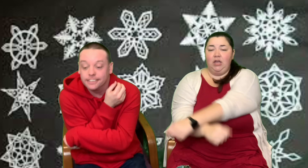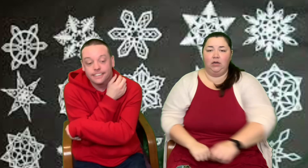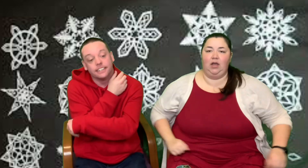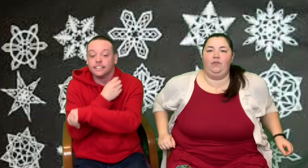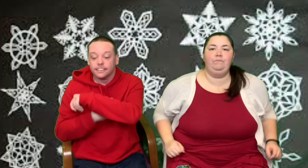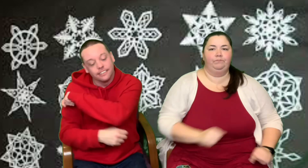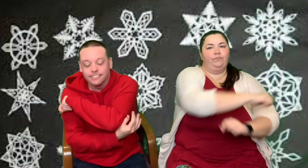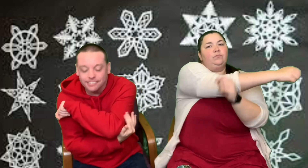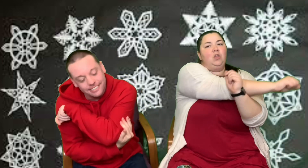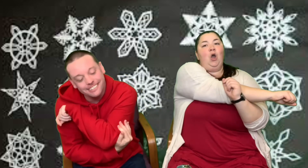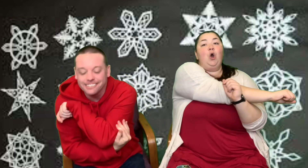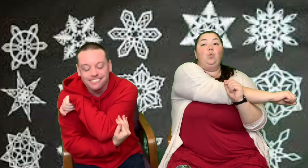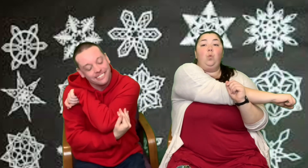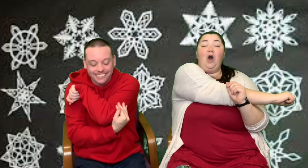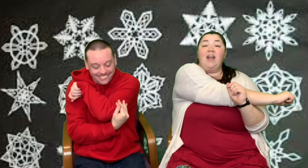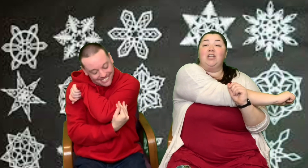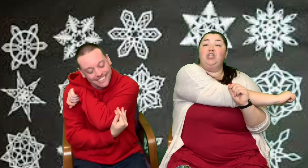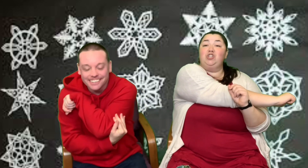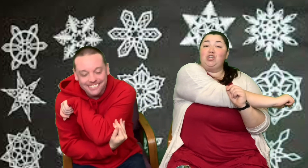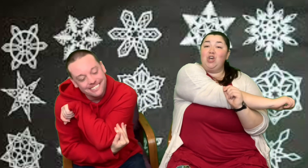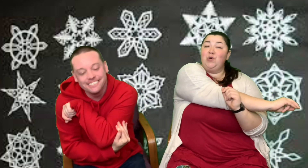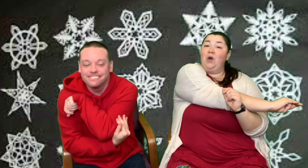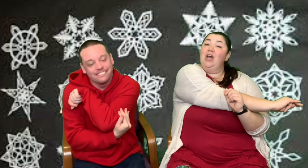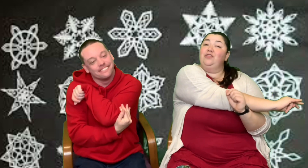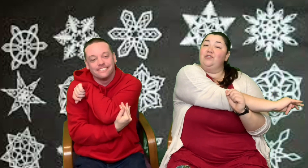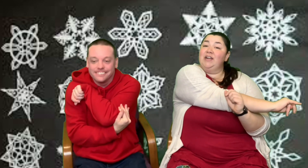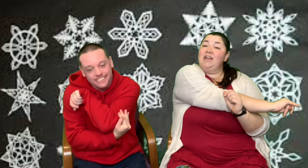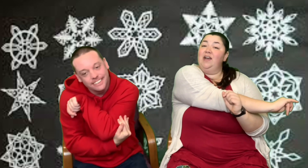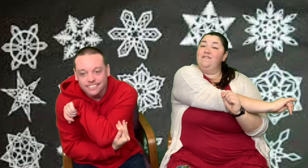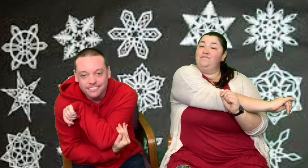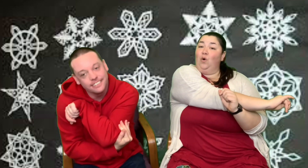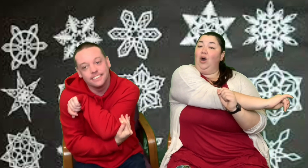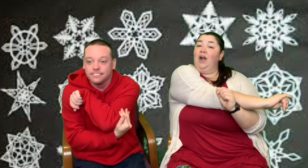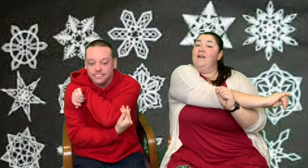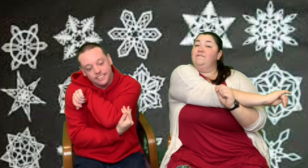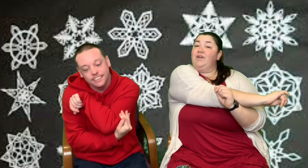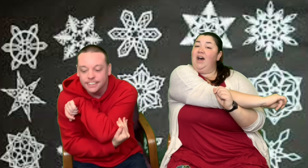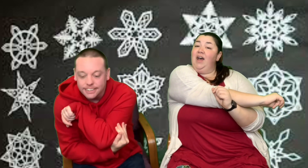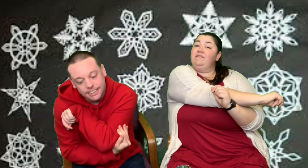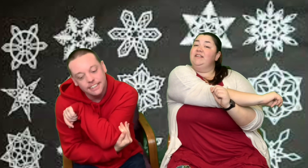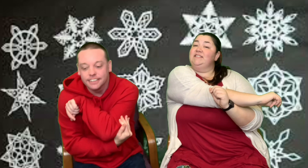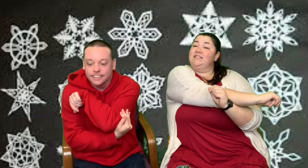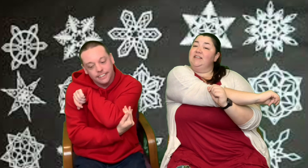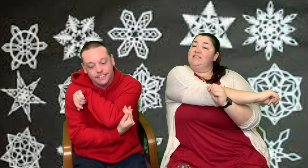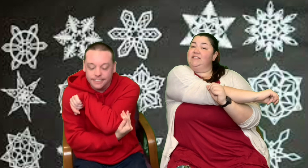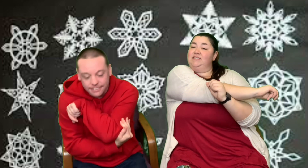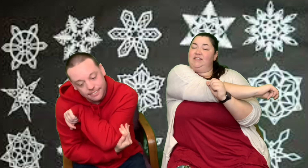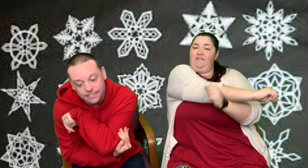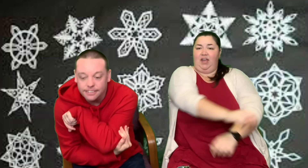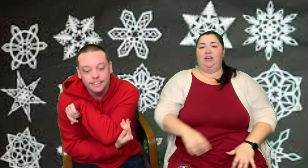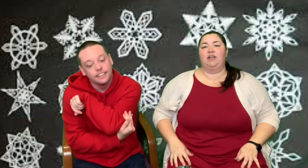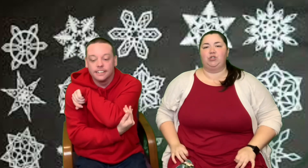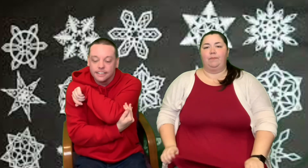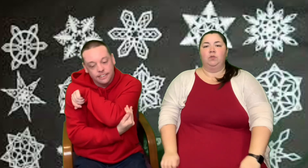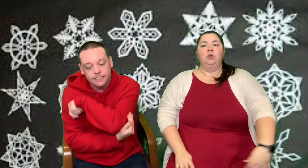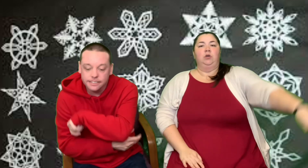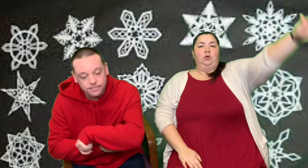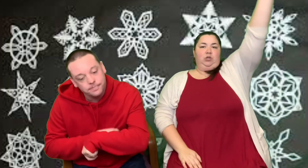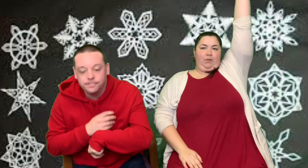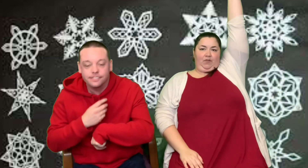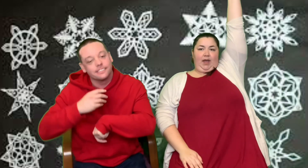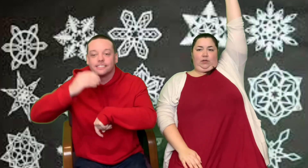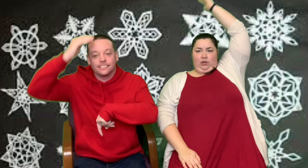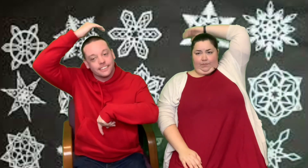seven. Other one. One, two, three, four, five, six, seven. Nice job.